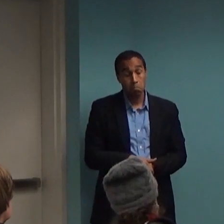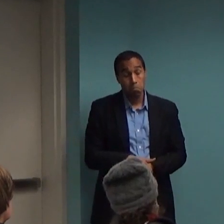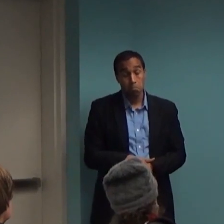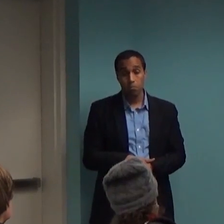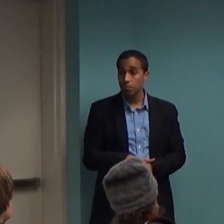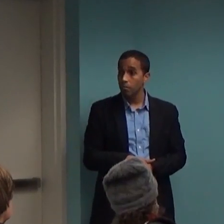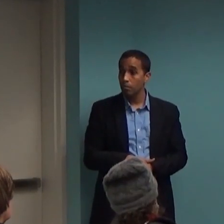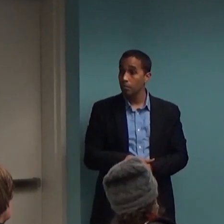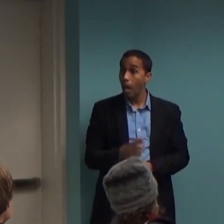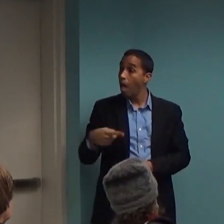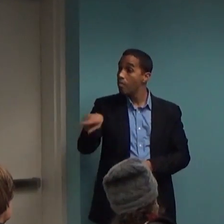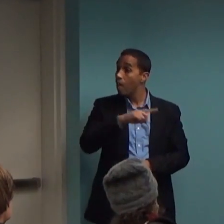psychiatry.